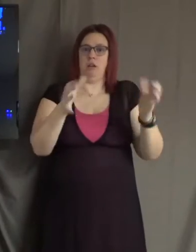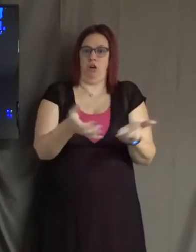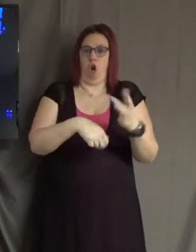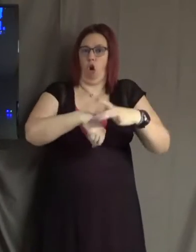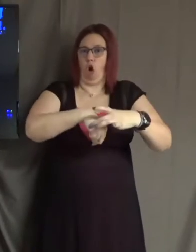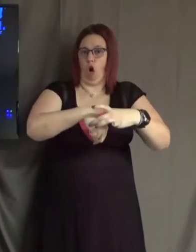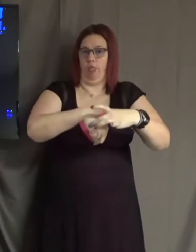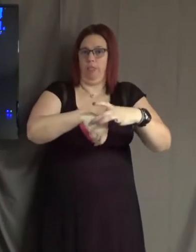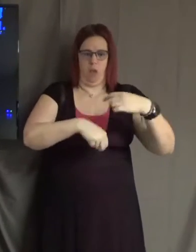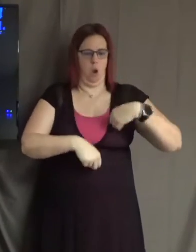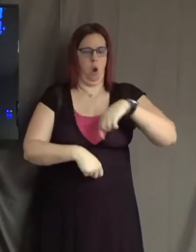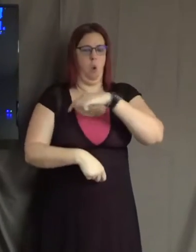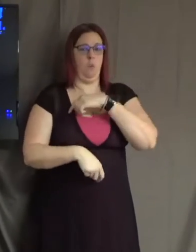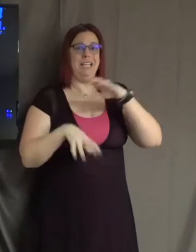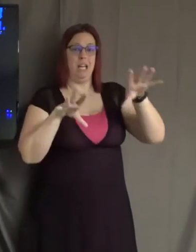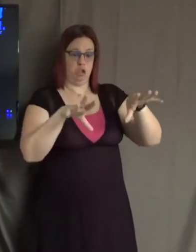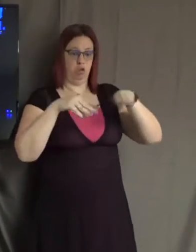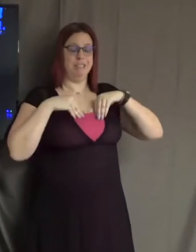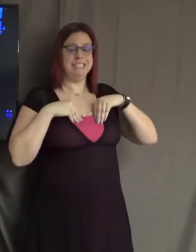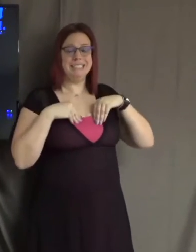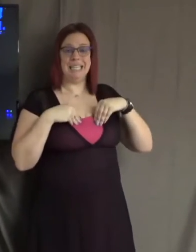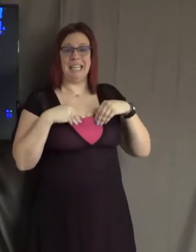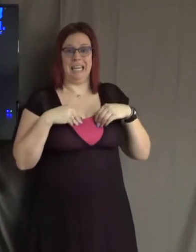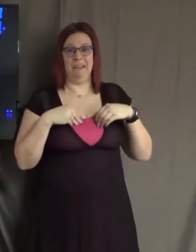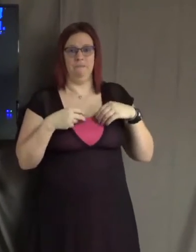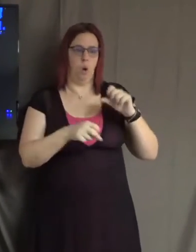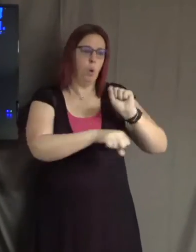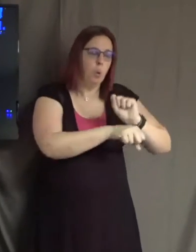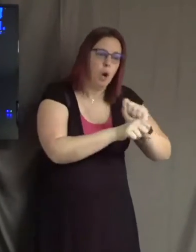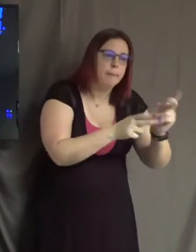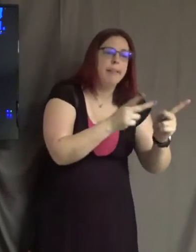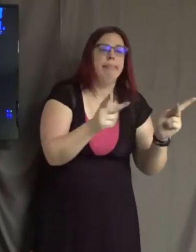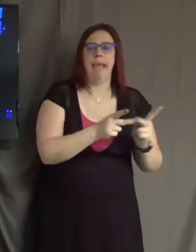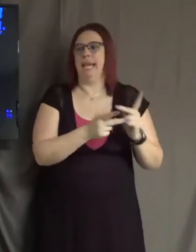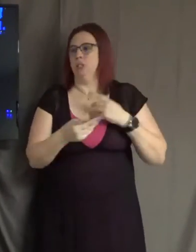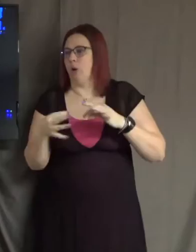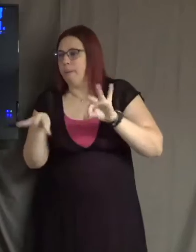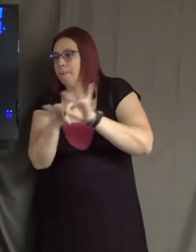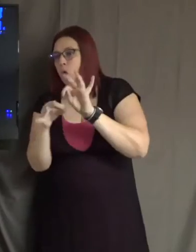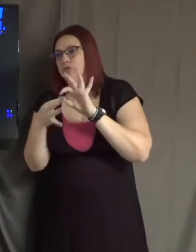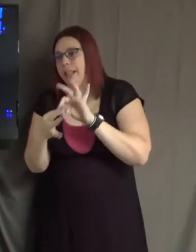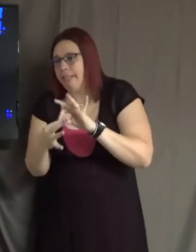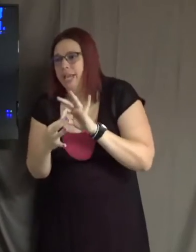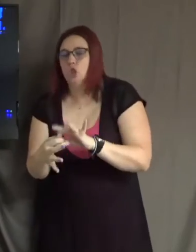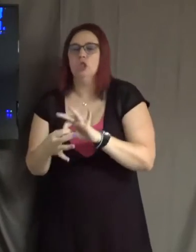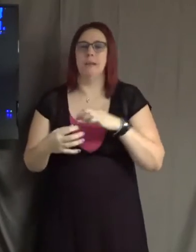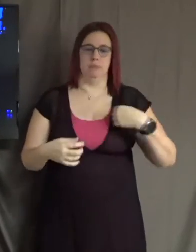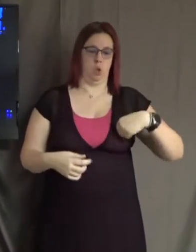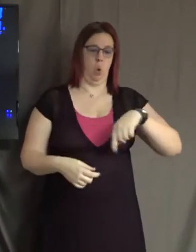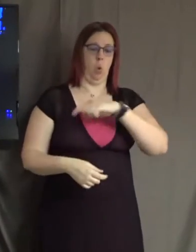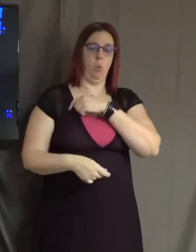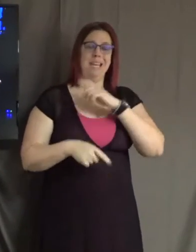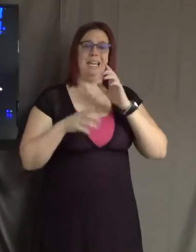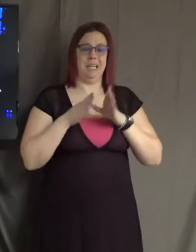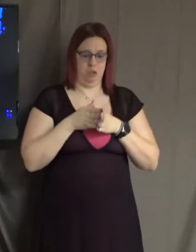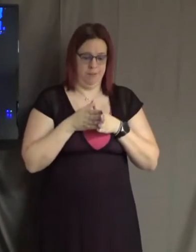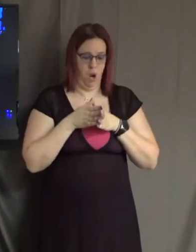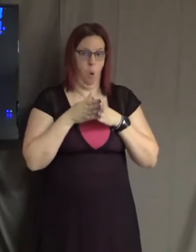life, in our workplace, in our most important relationships. We need to remain open and teachable and